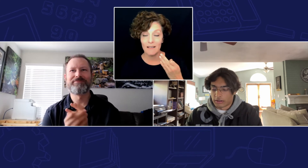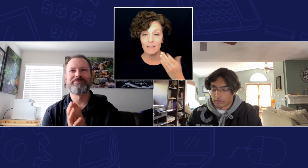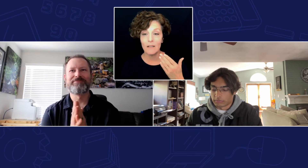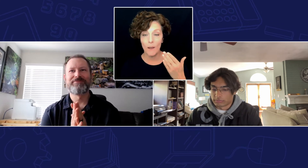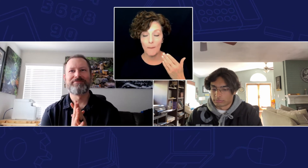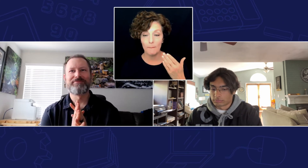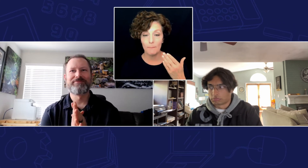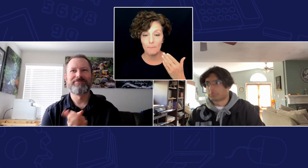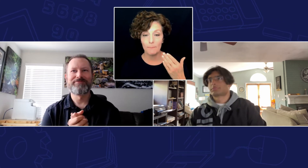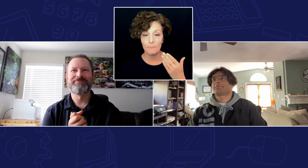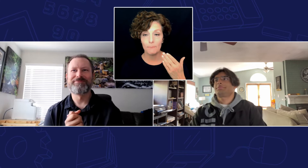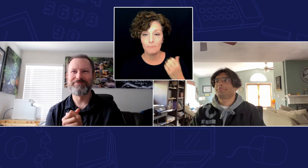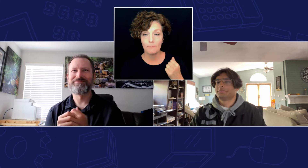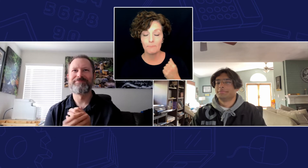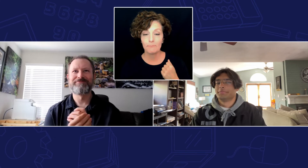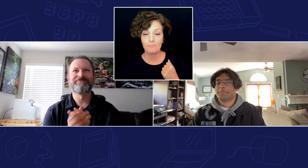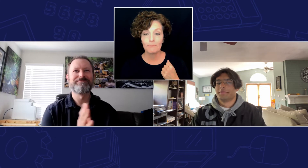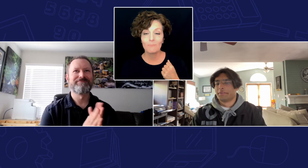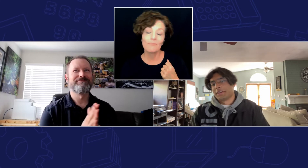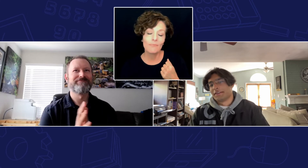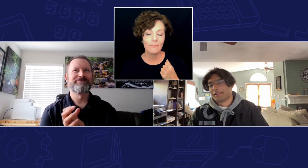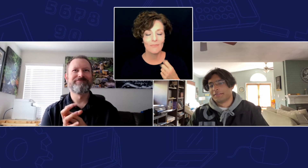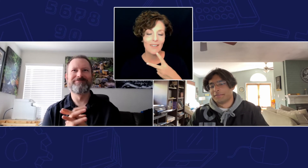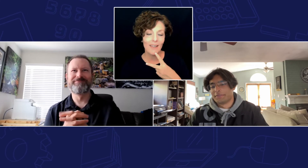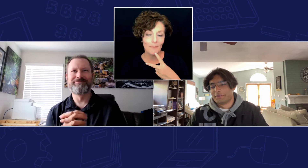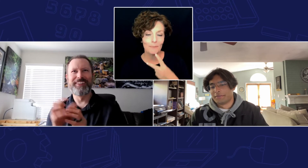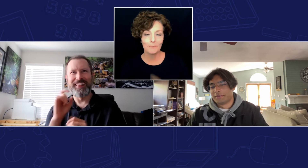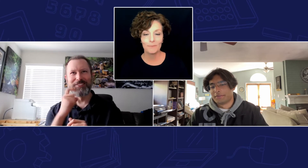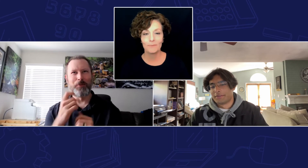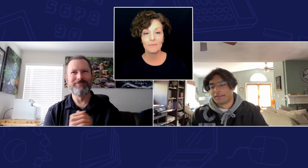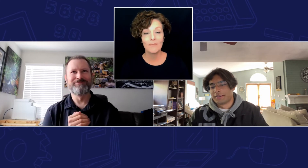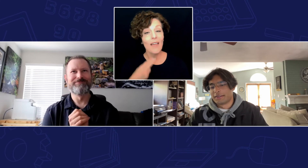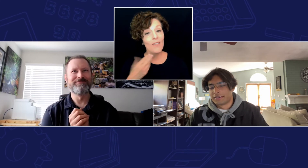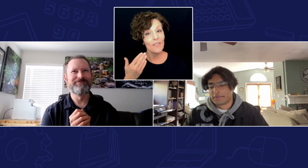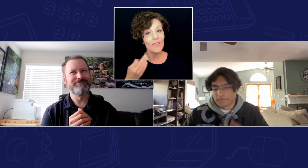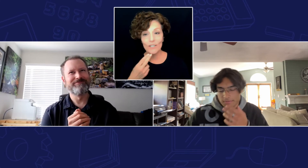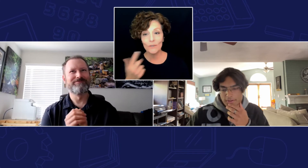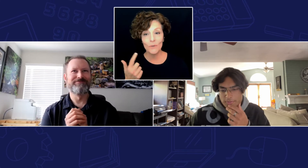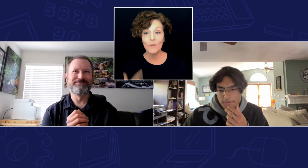yeah that's cool is that what mean